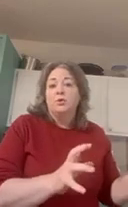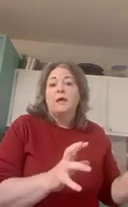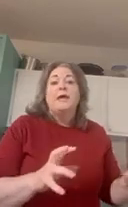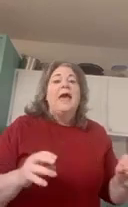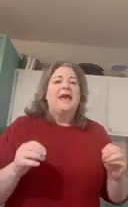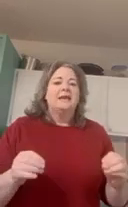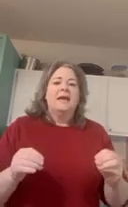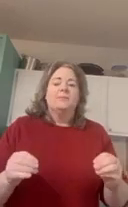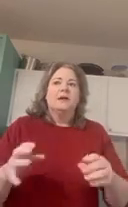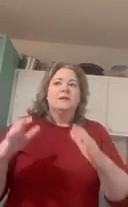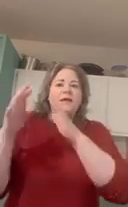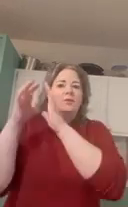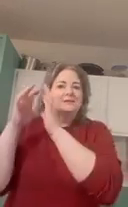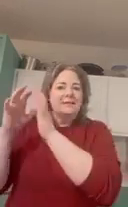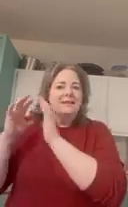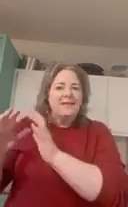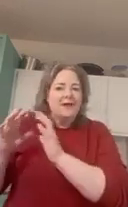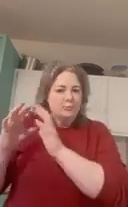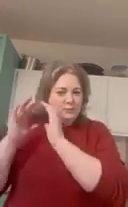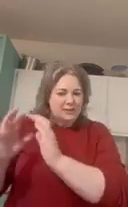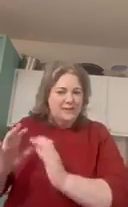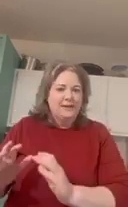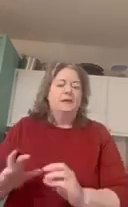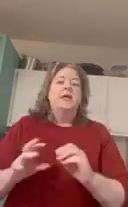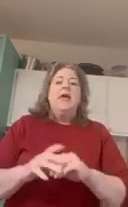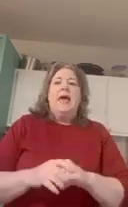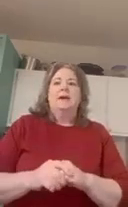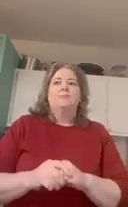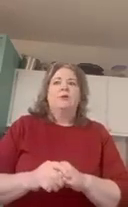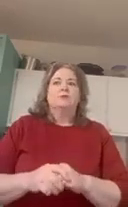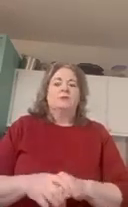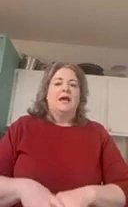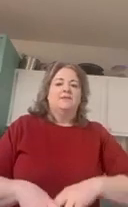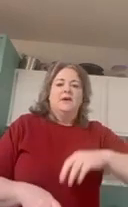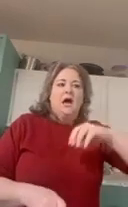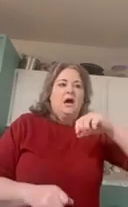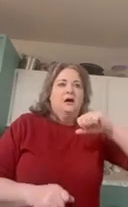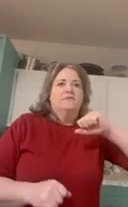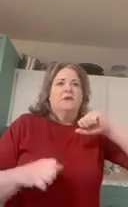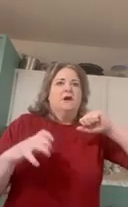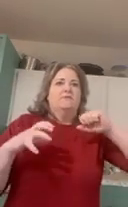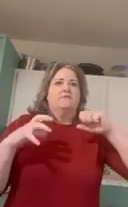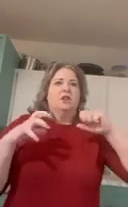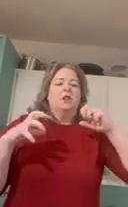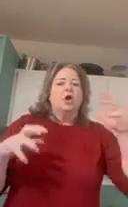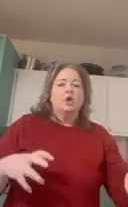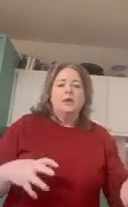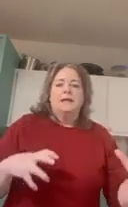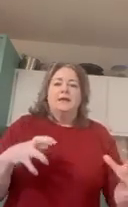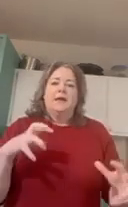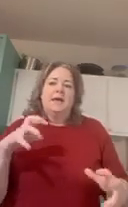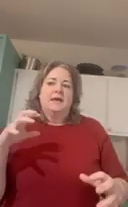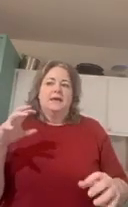and yet because i wasn't in that routine and and there was a lot of of of learning and